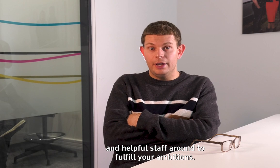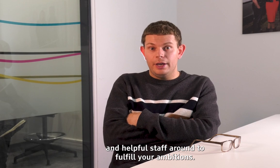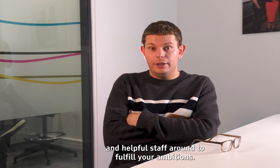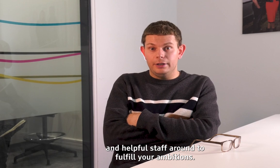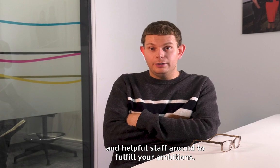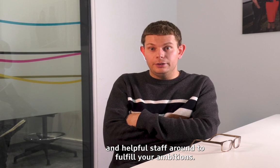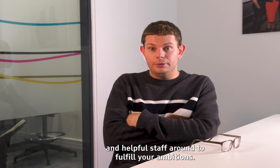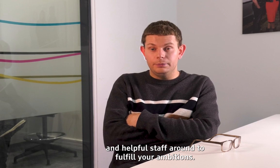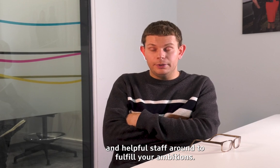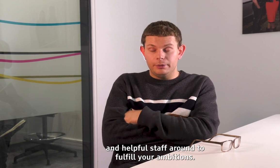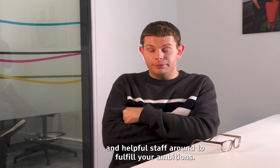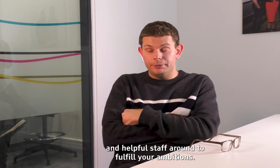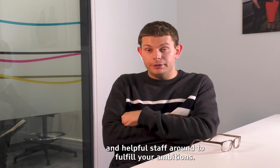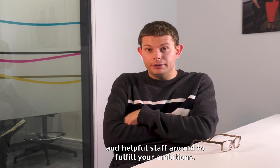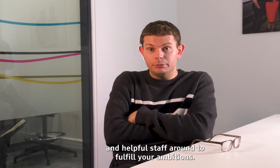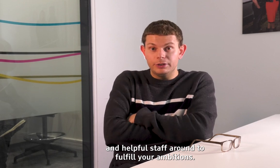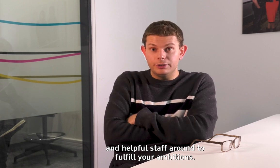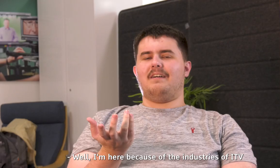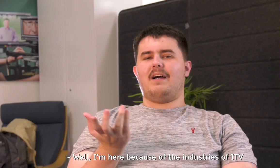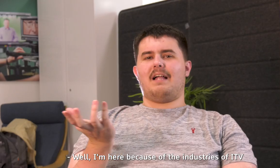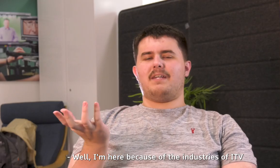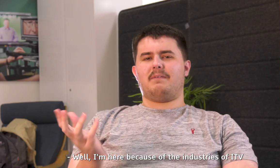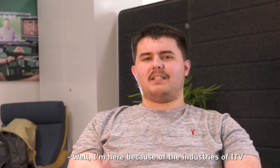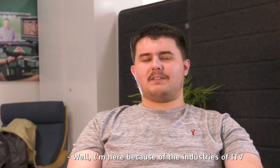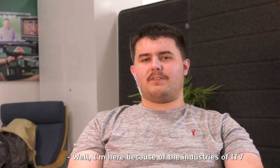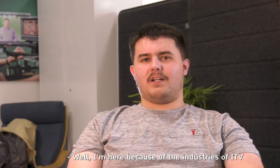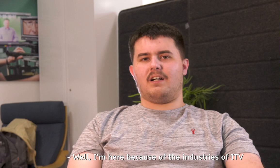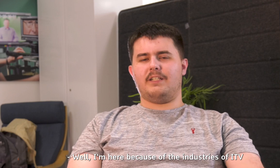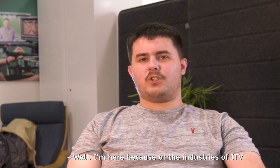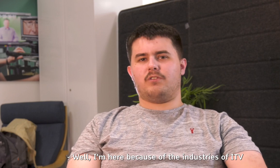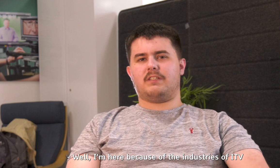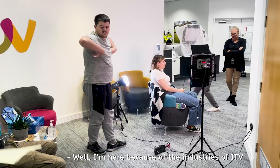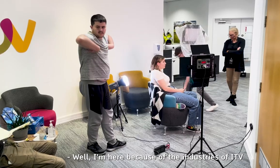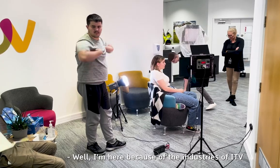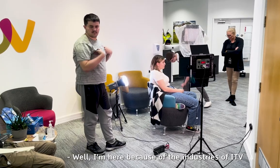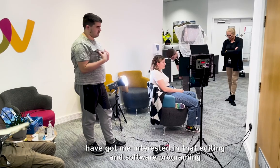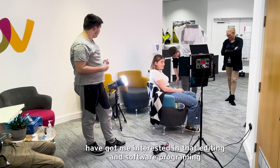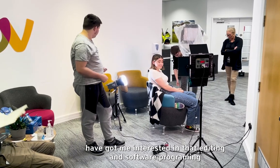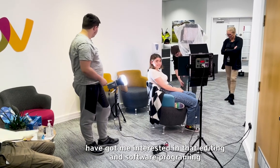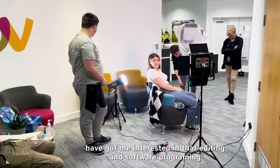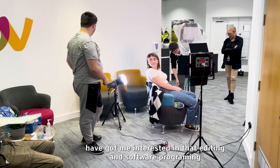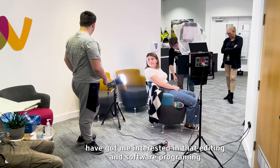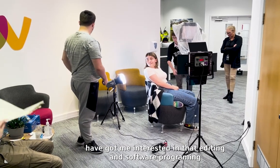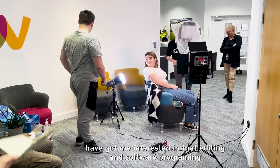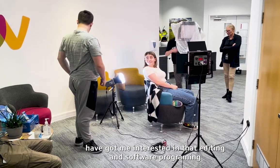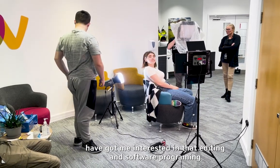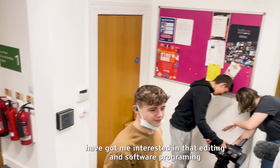and to fulfill your ambitions. Well, I'm here because of the industries of ITV have got me interested in their